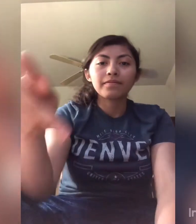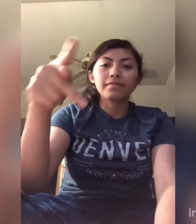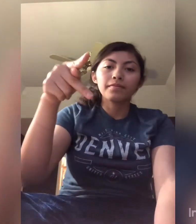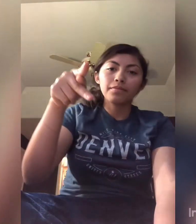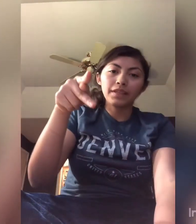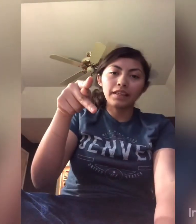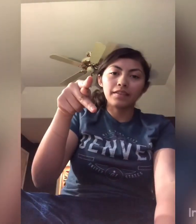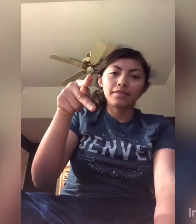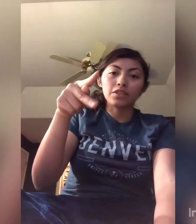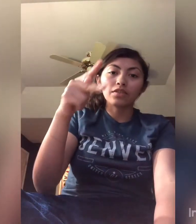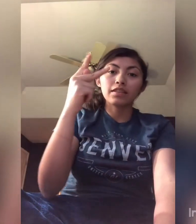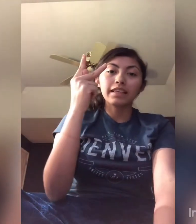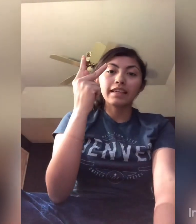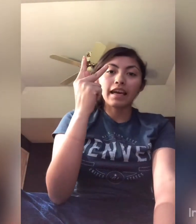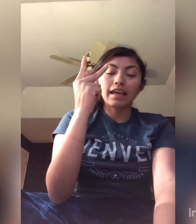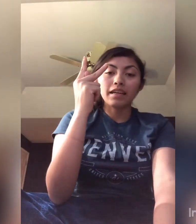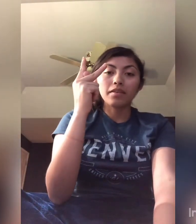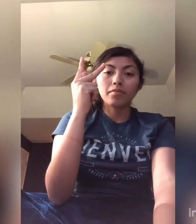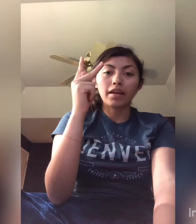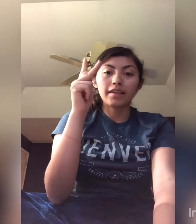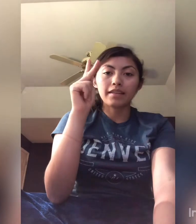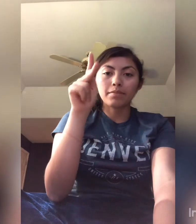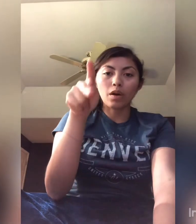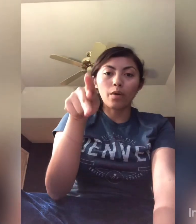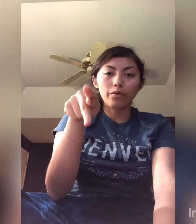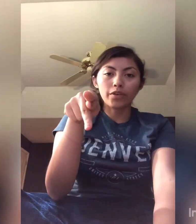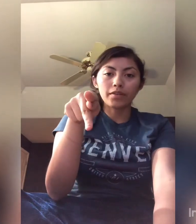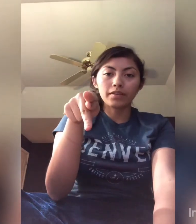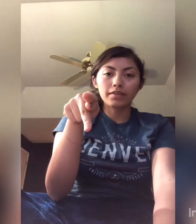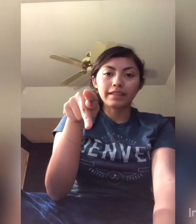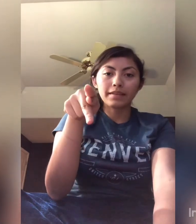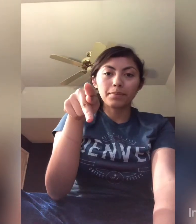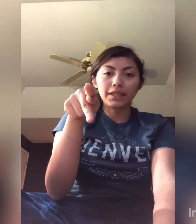P. Just like K, but it tips over. P.